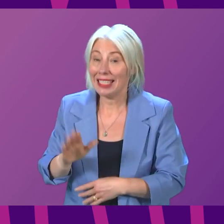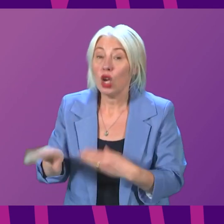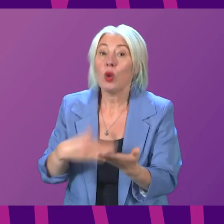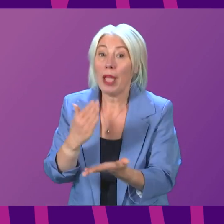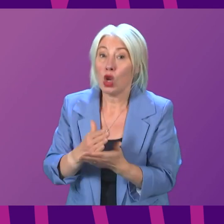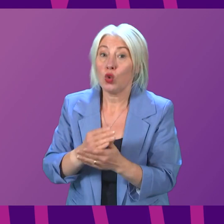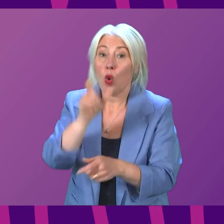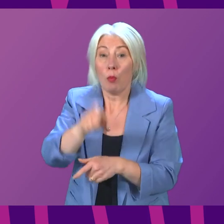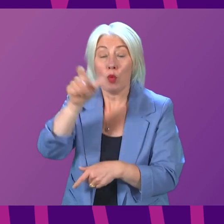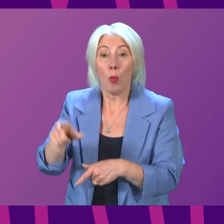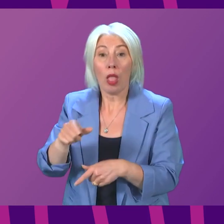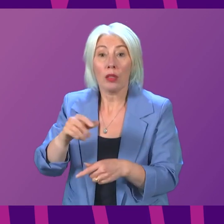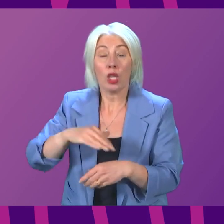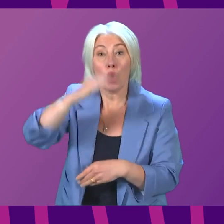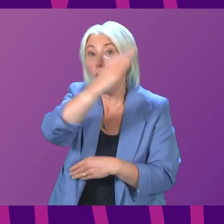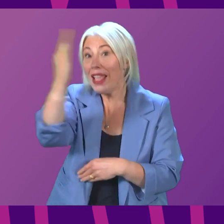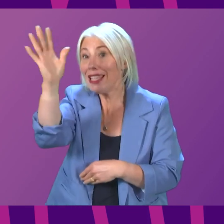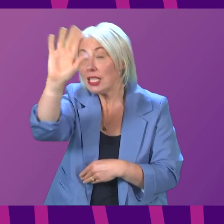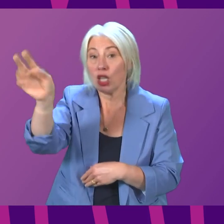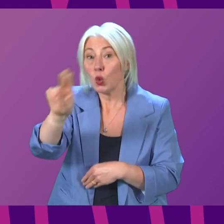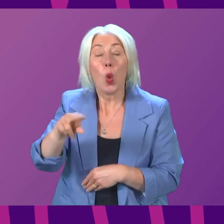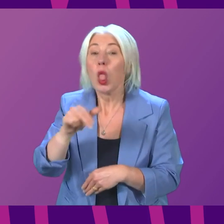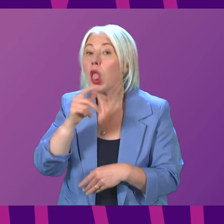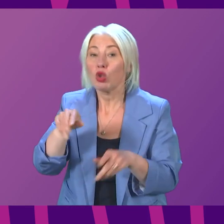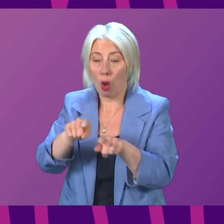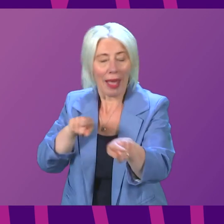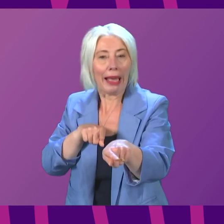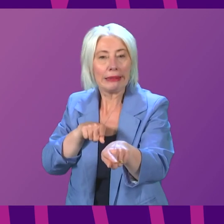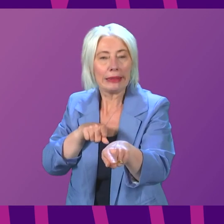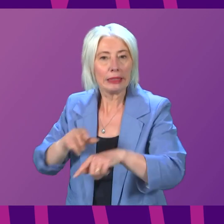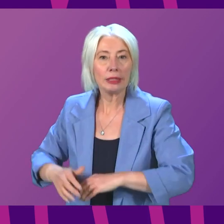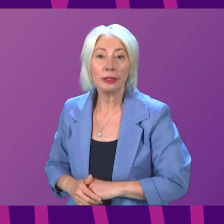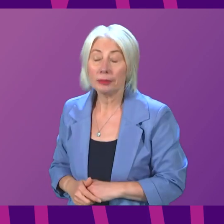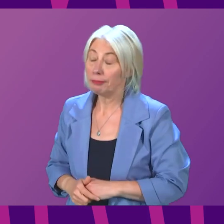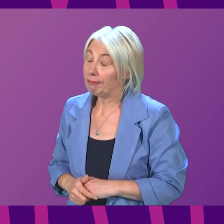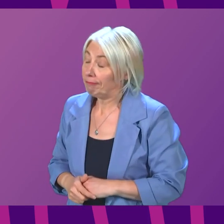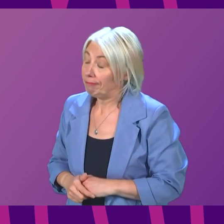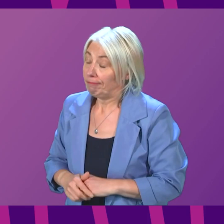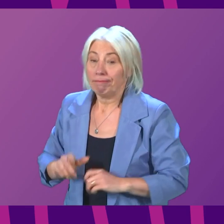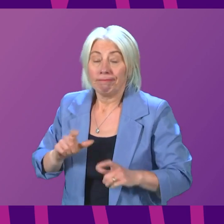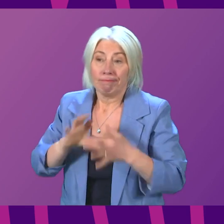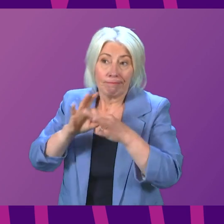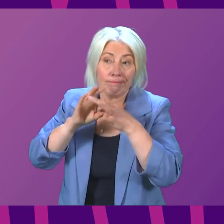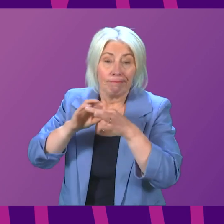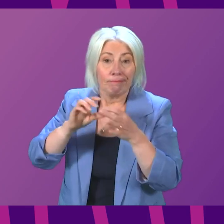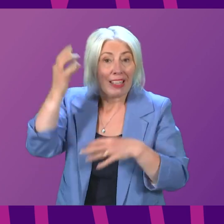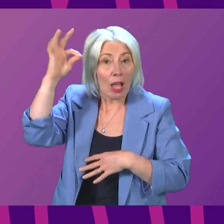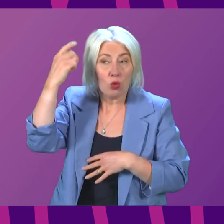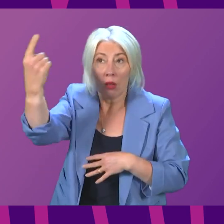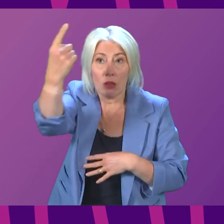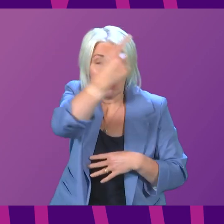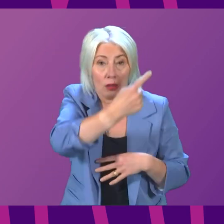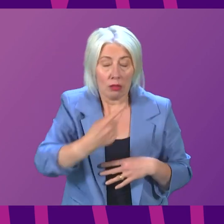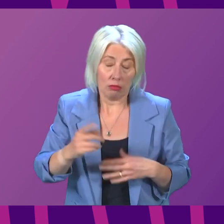North East are not left behind? First Minister, we will continue to work with local authorities to